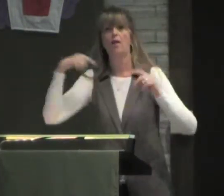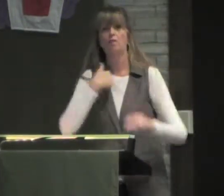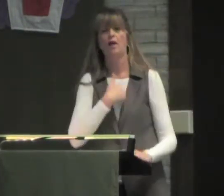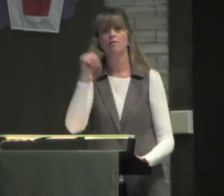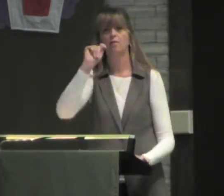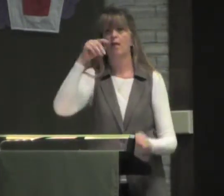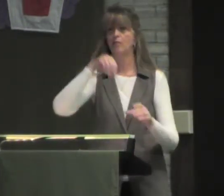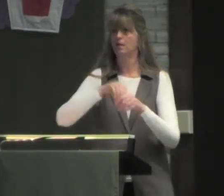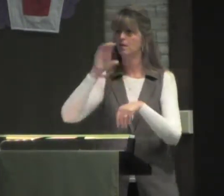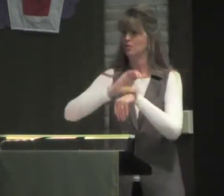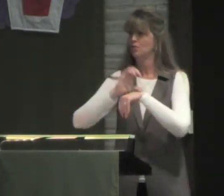quite passionate about it